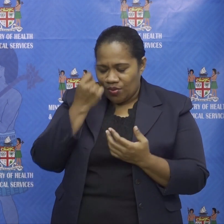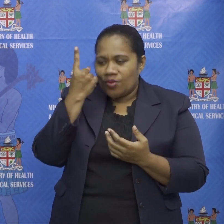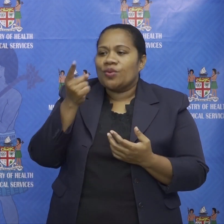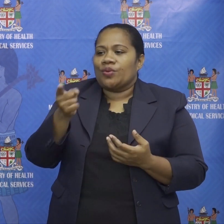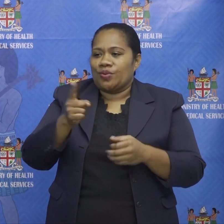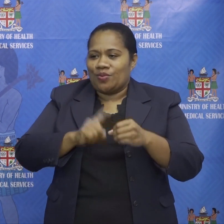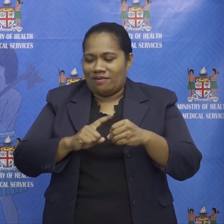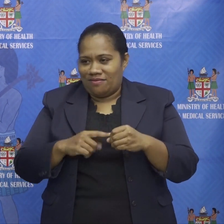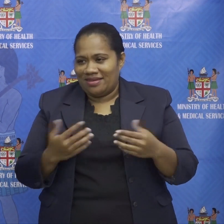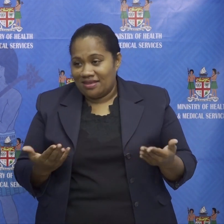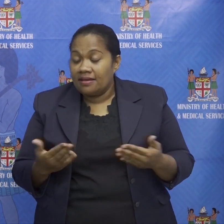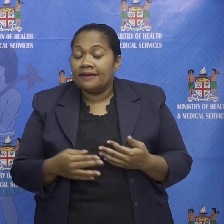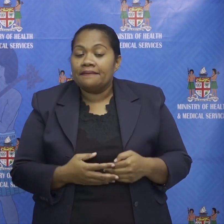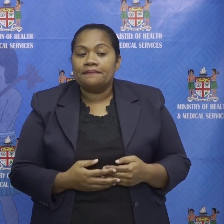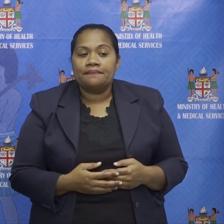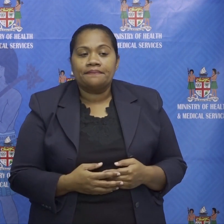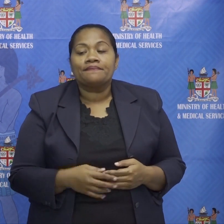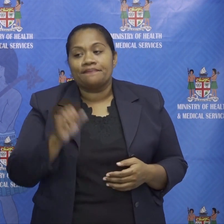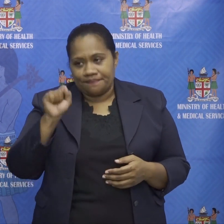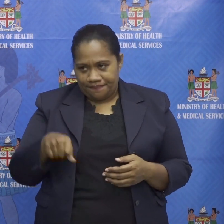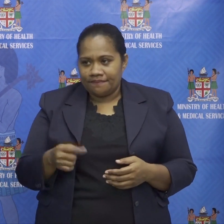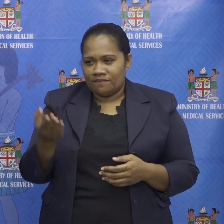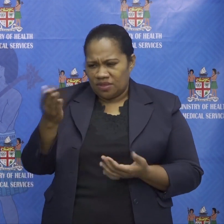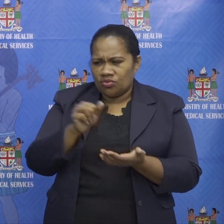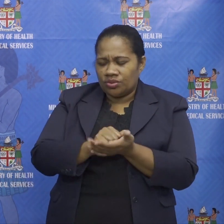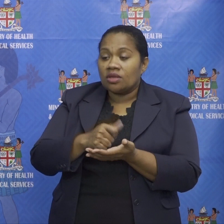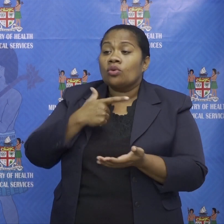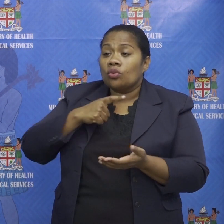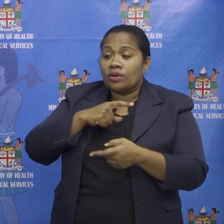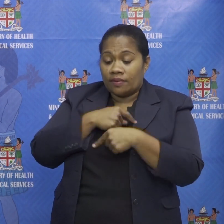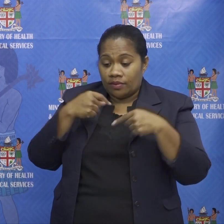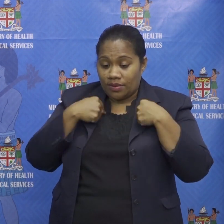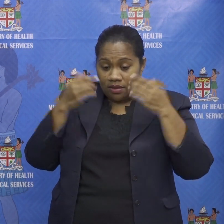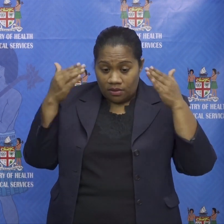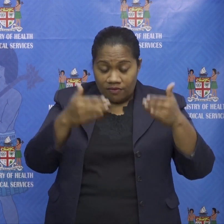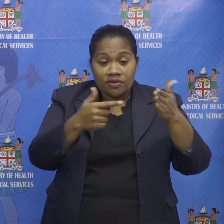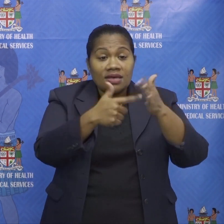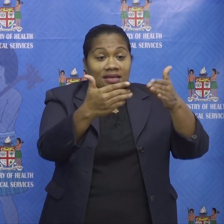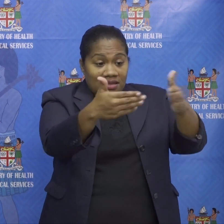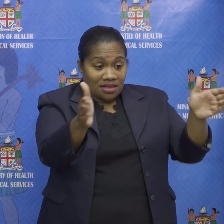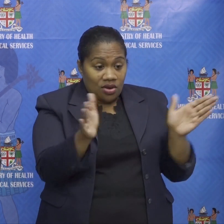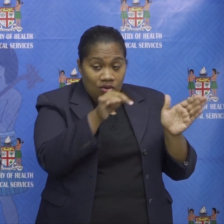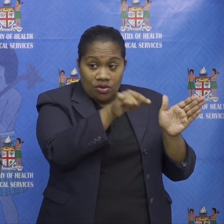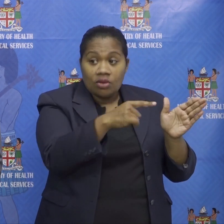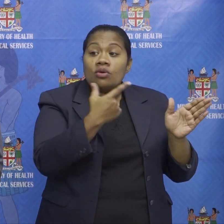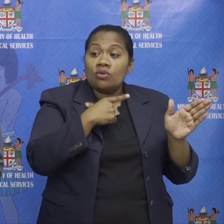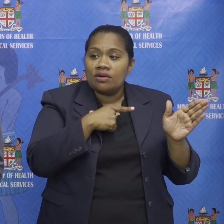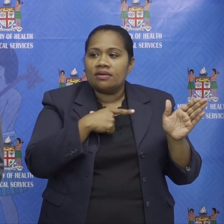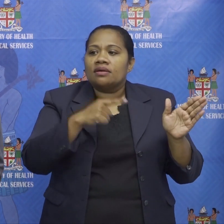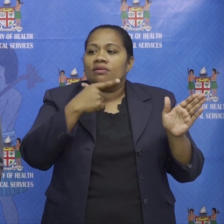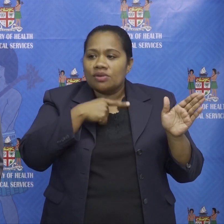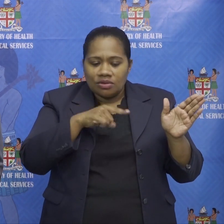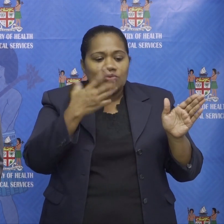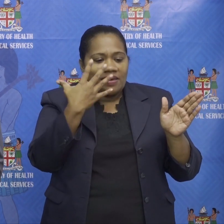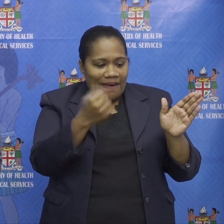from usually you're right well the reason why we're concentrating on tanua is because of the fact that we got a variant that's